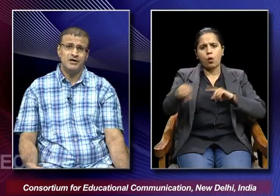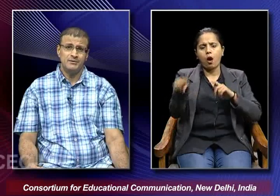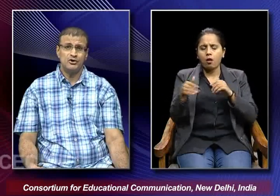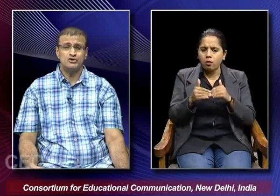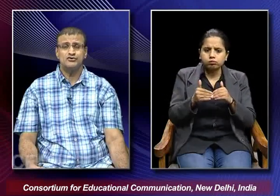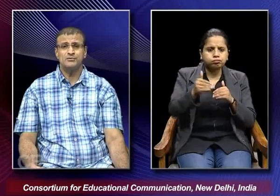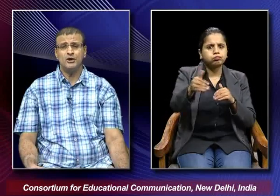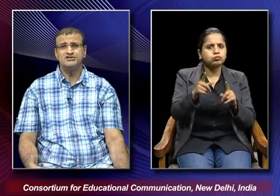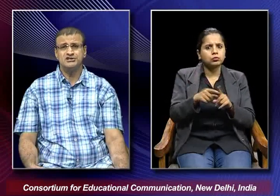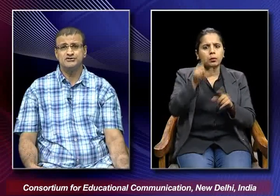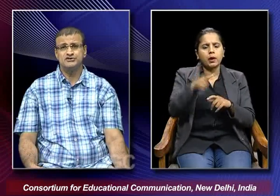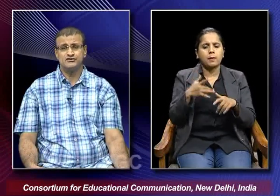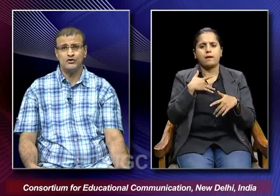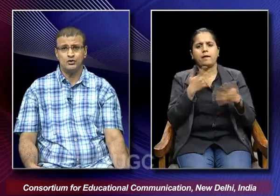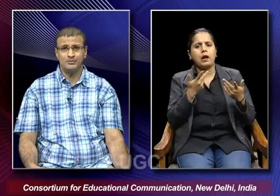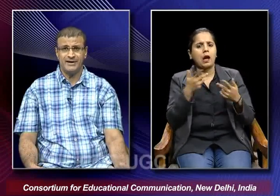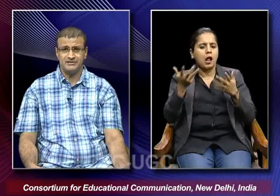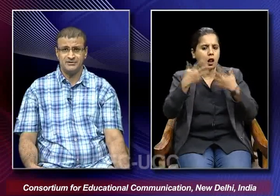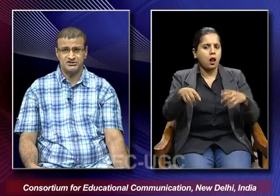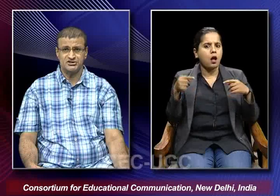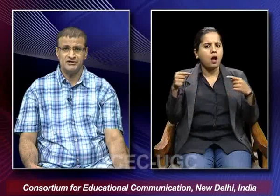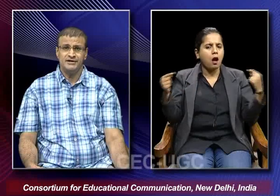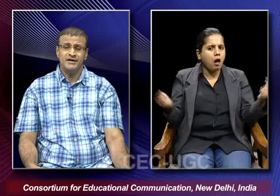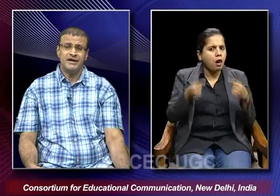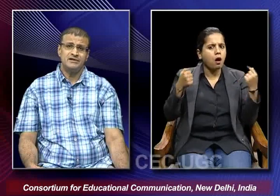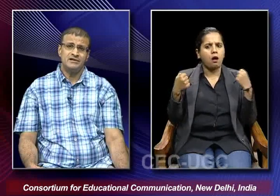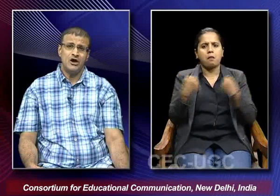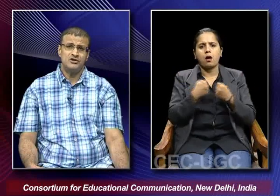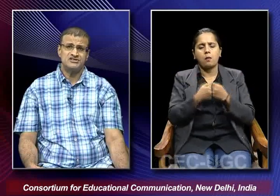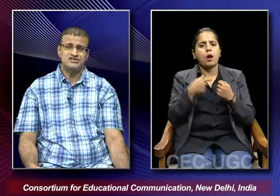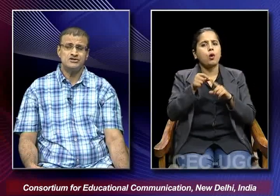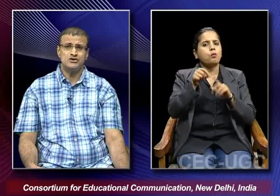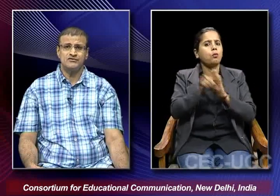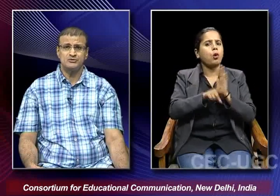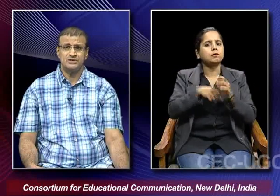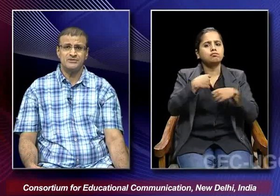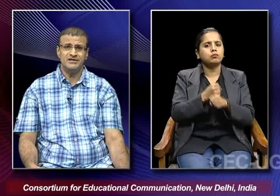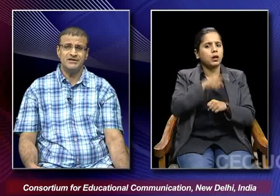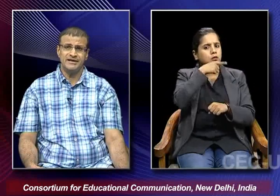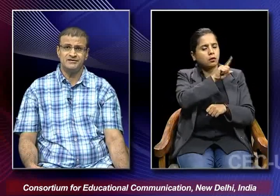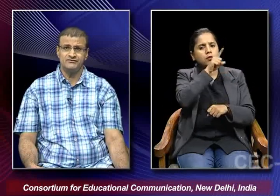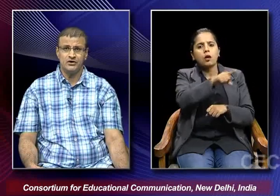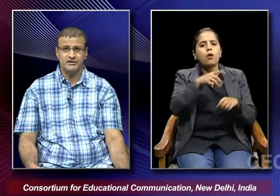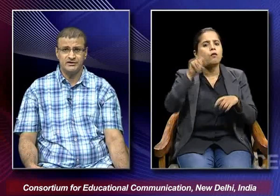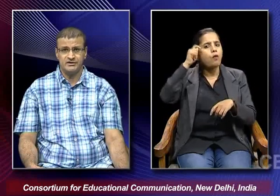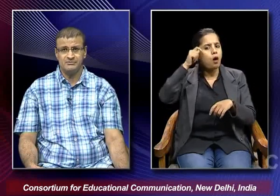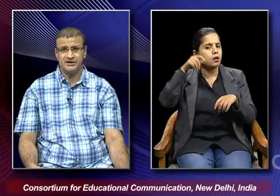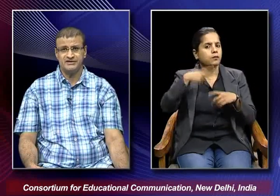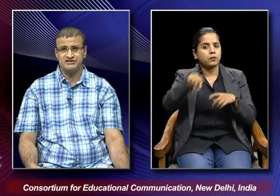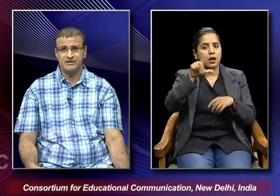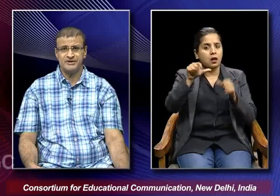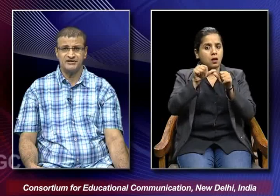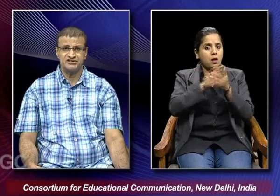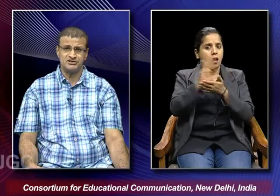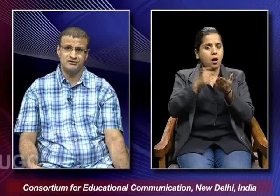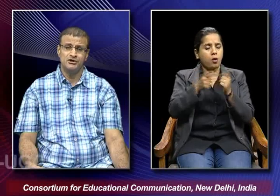because of the policies which were followed by the british and the lahar session of the muslim league in 1940 demanded